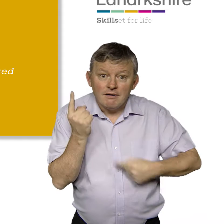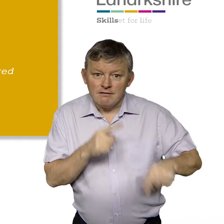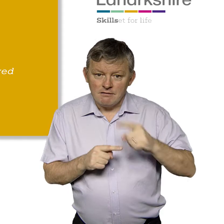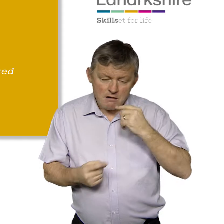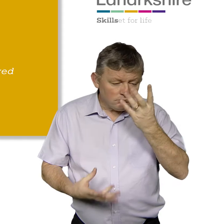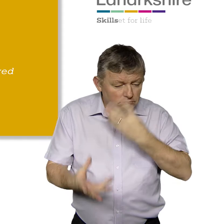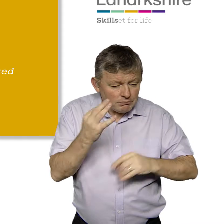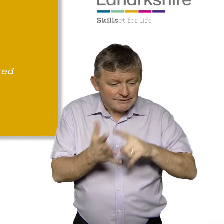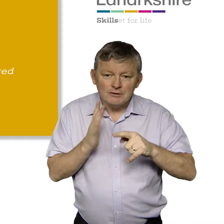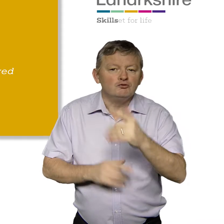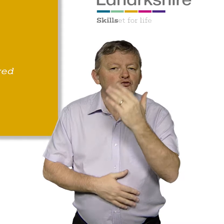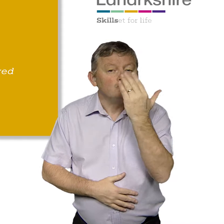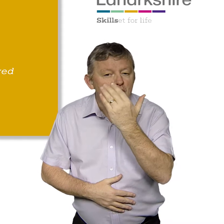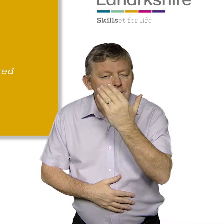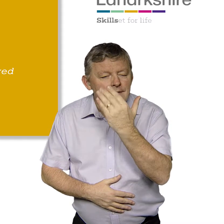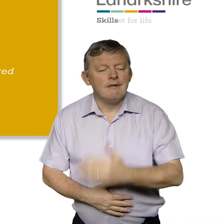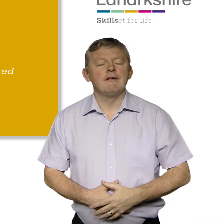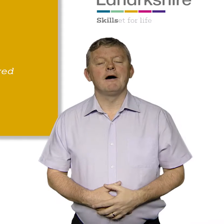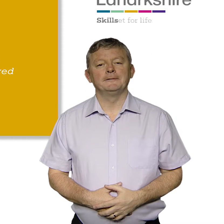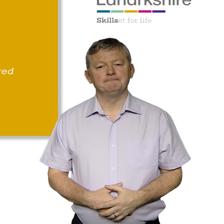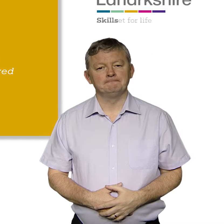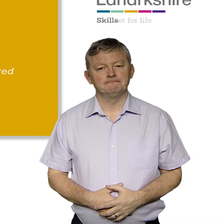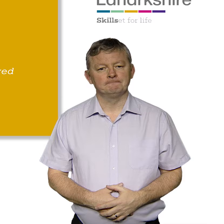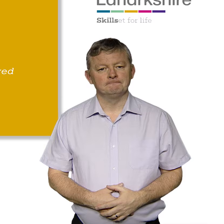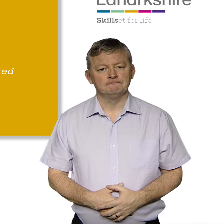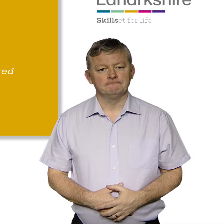education And more pupils will be able to learn BSL at school